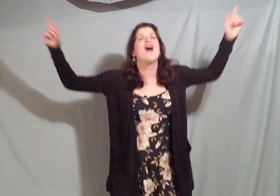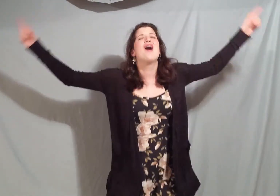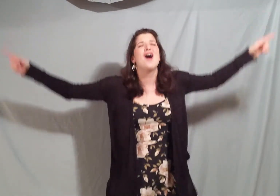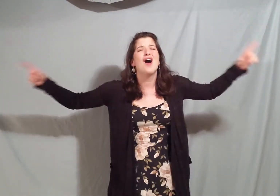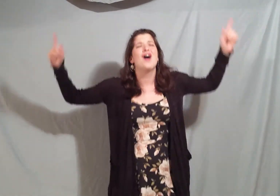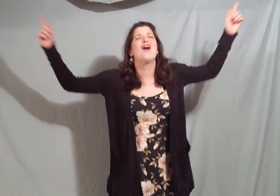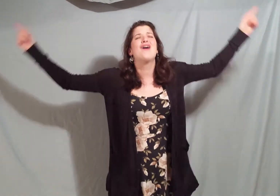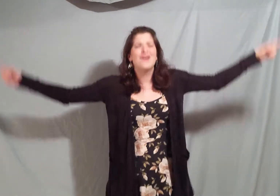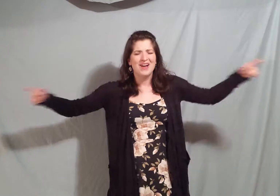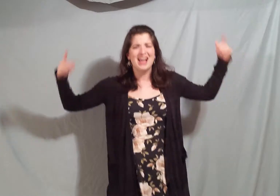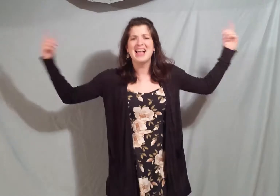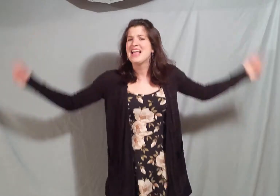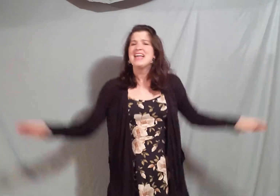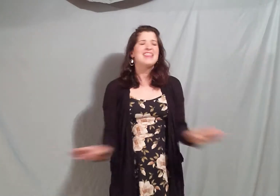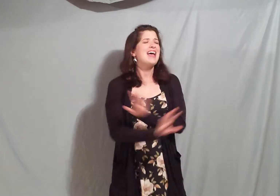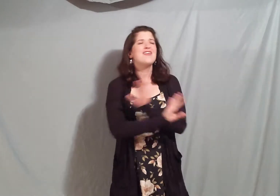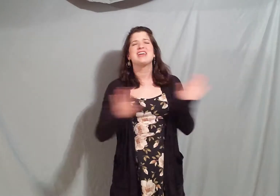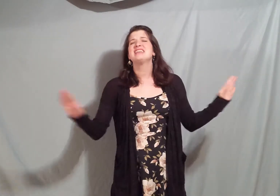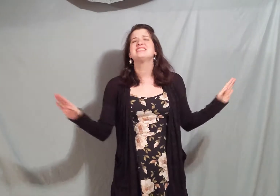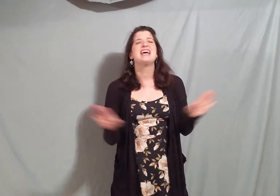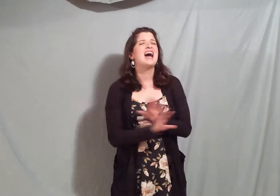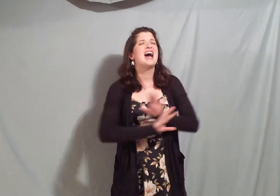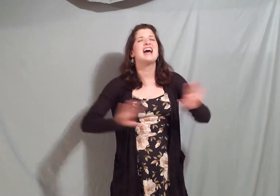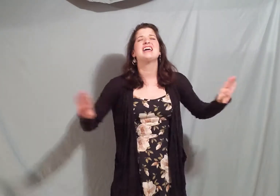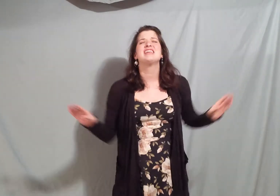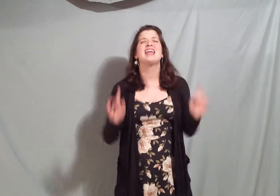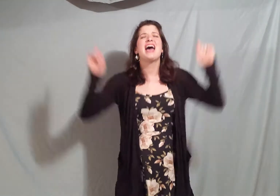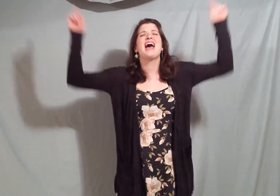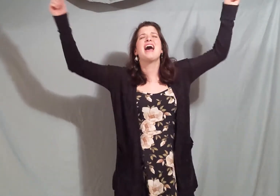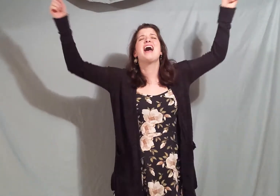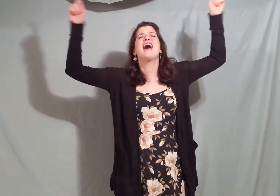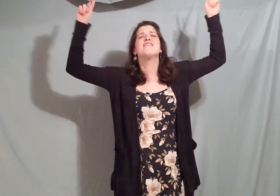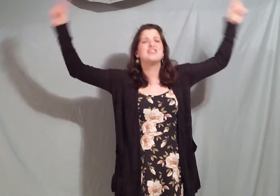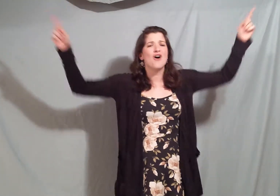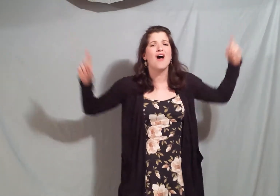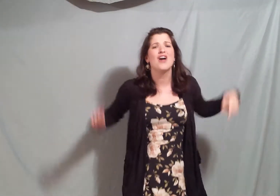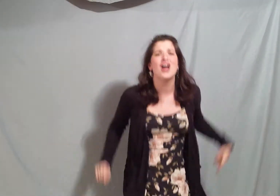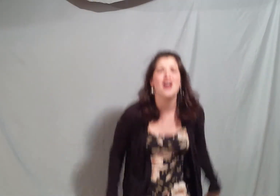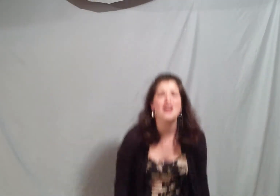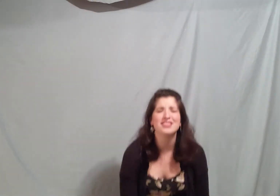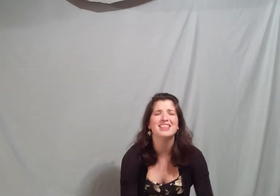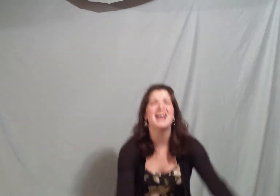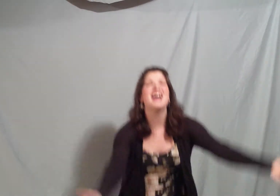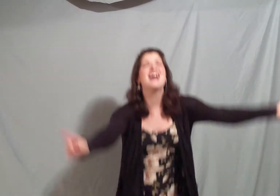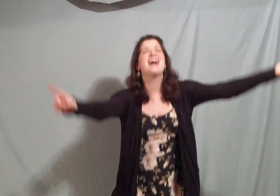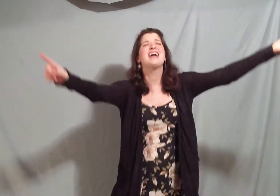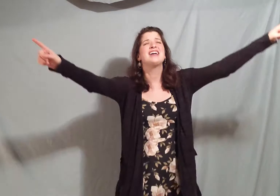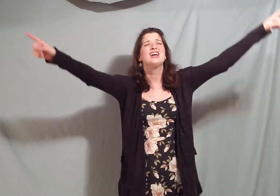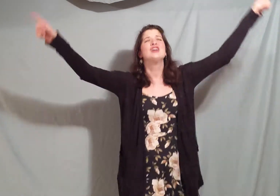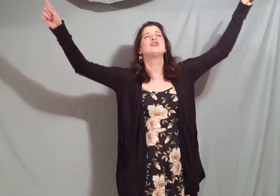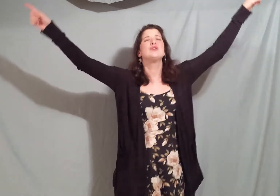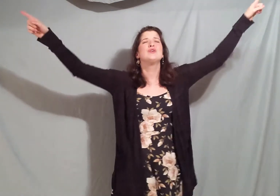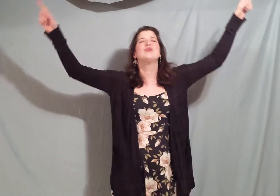there is not in heaven or earth like you